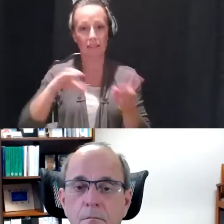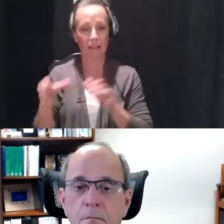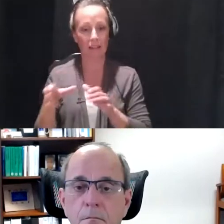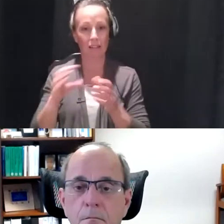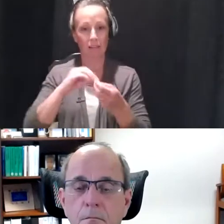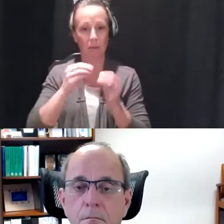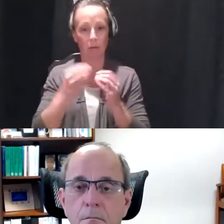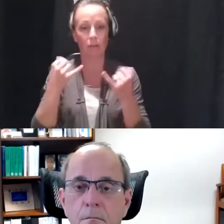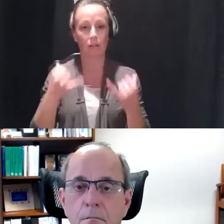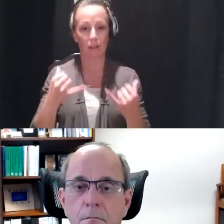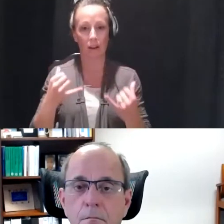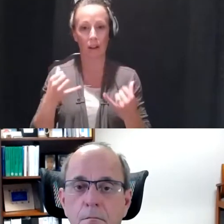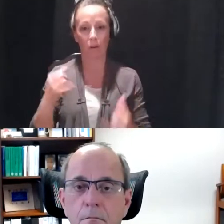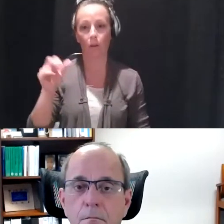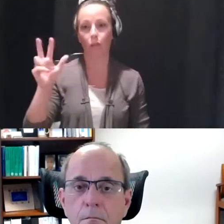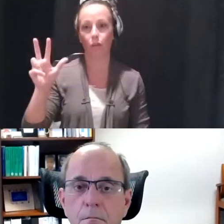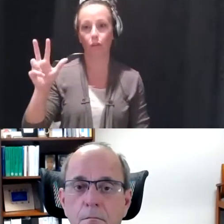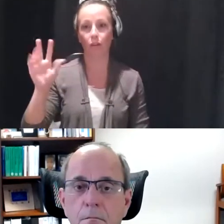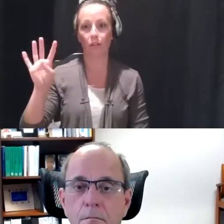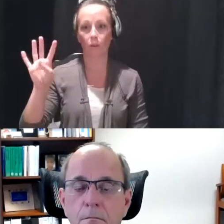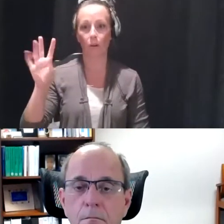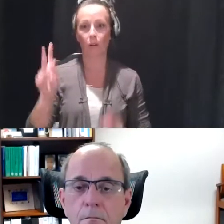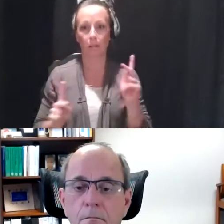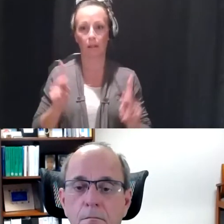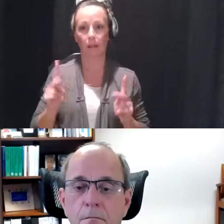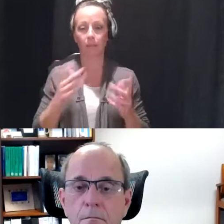total for Rock Island County is 34. Thank you.